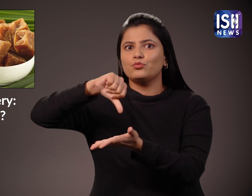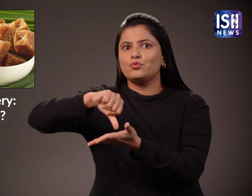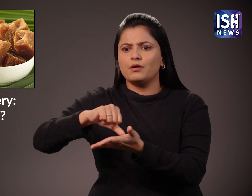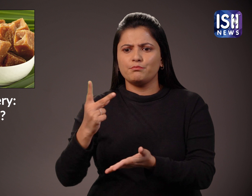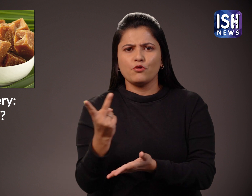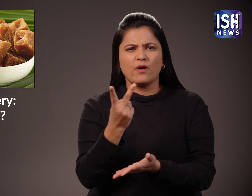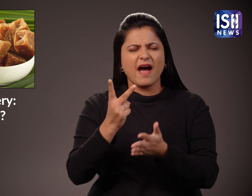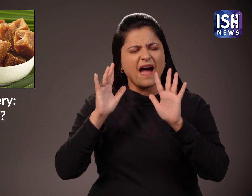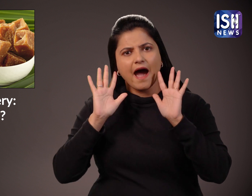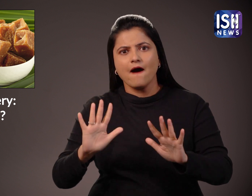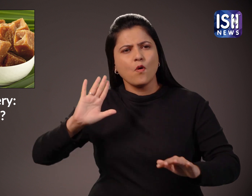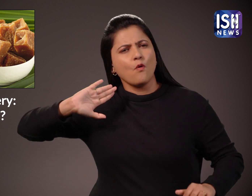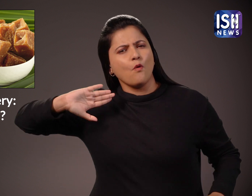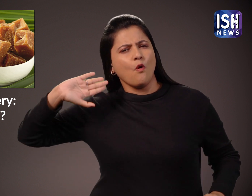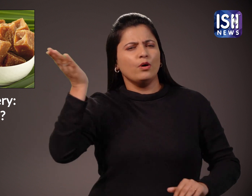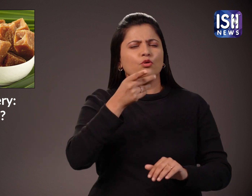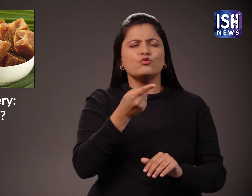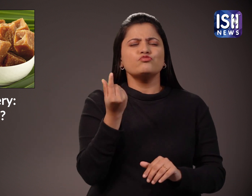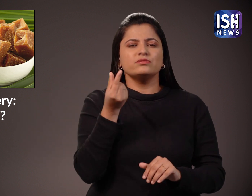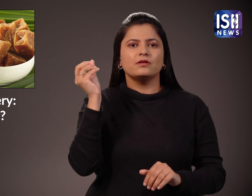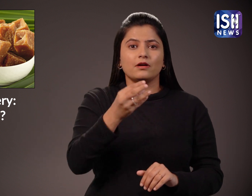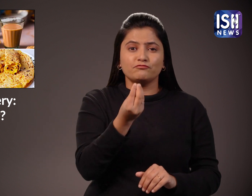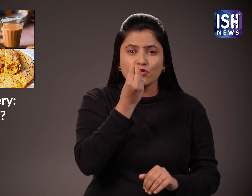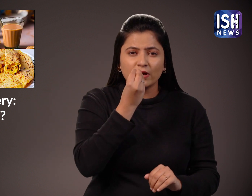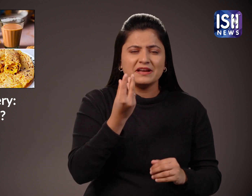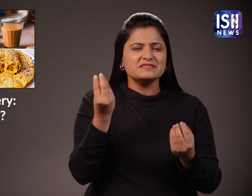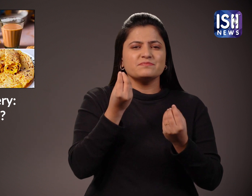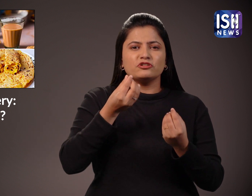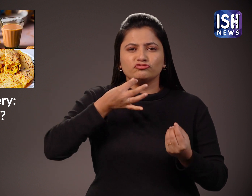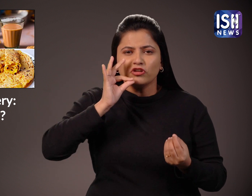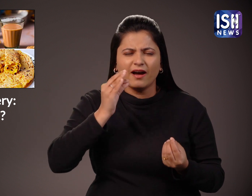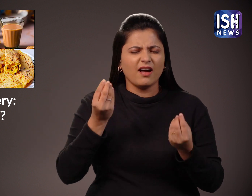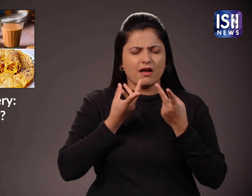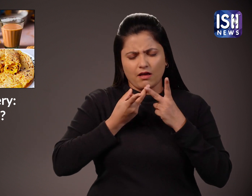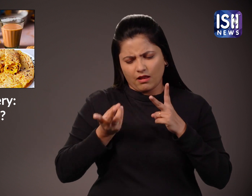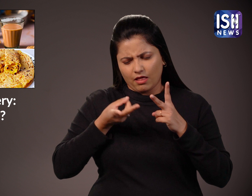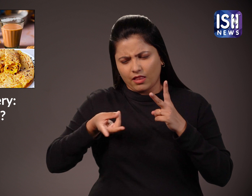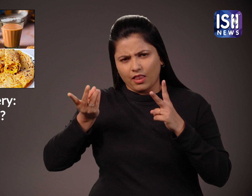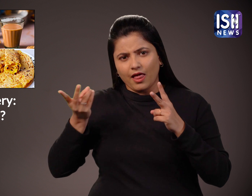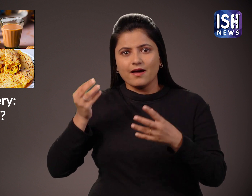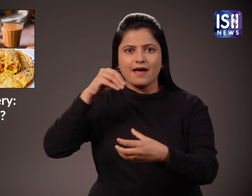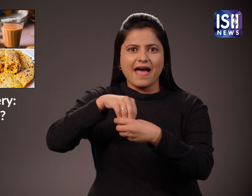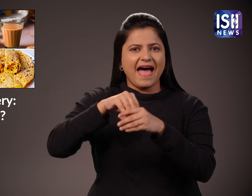You find it in every household. Sugar and jaggery are commonly used as sweeteners in various foods and tea.